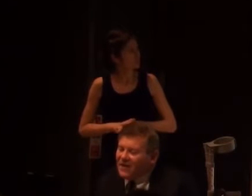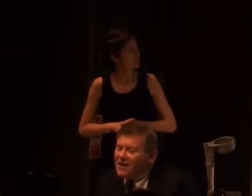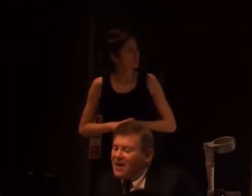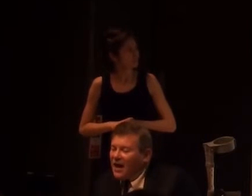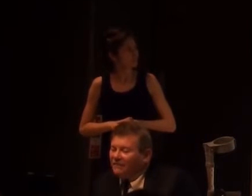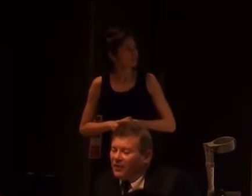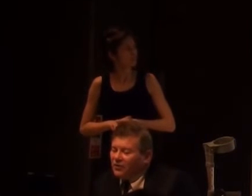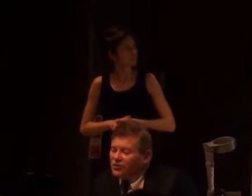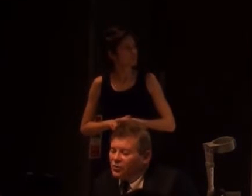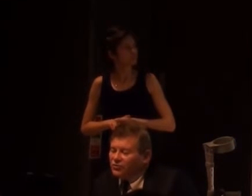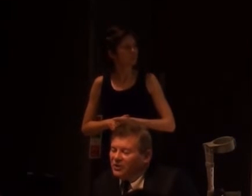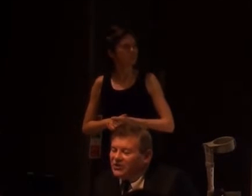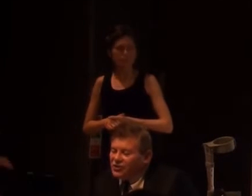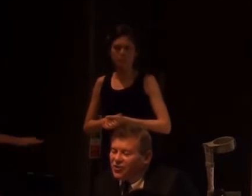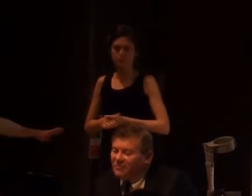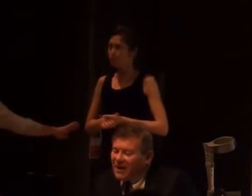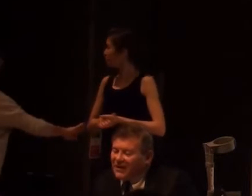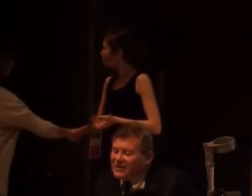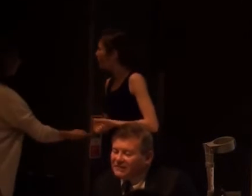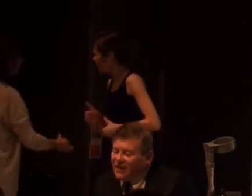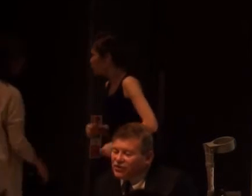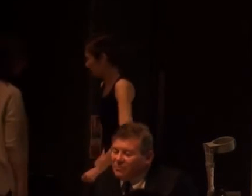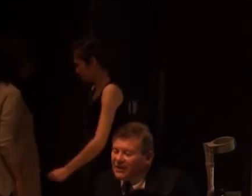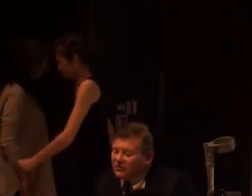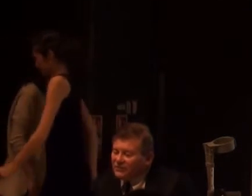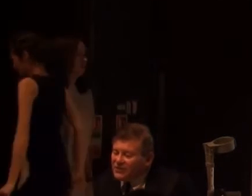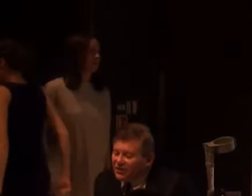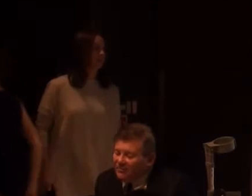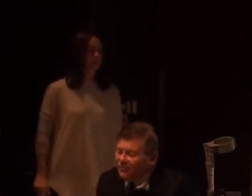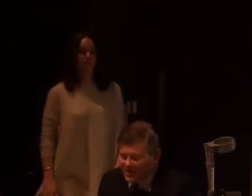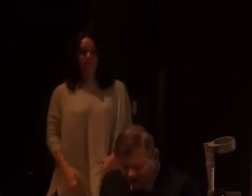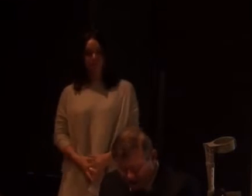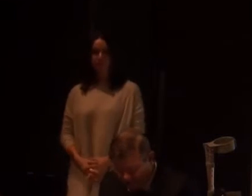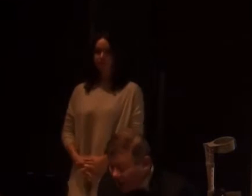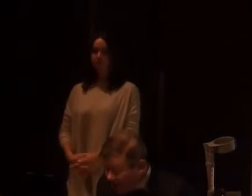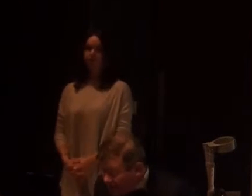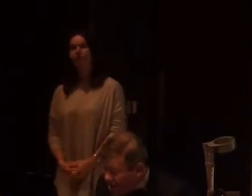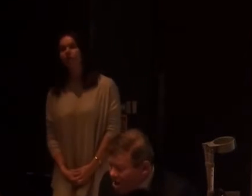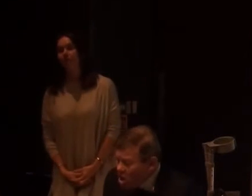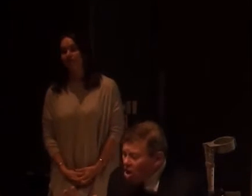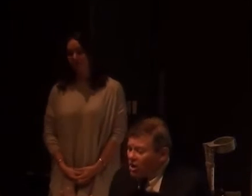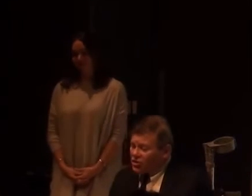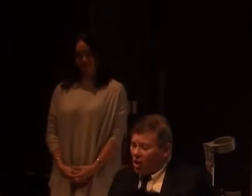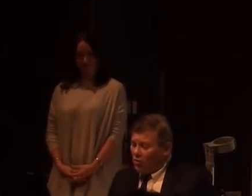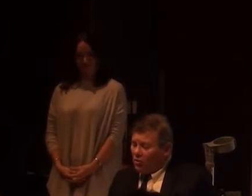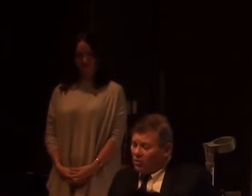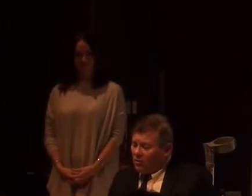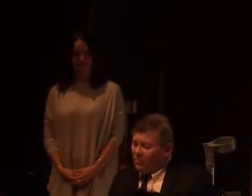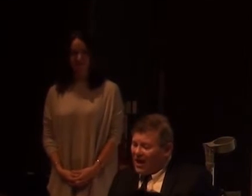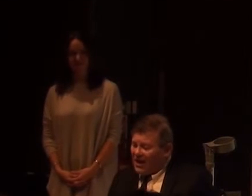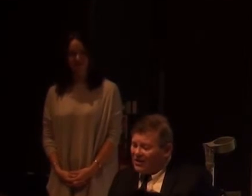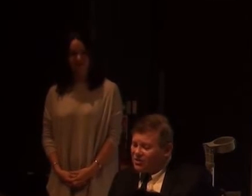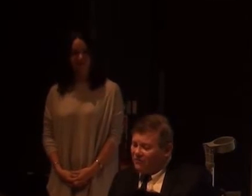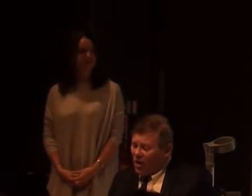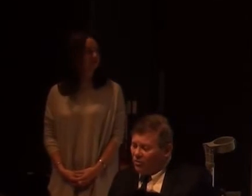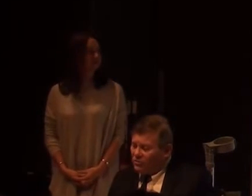danger. And I feel that the source from which this stream of madness is fed should be cut off and sealed up before another year has passed. So,